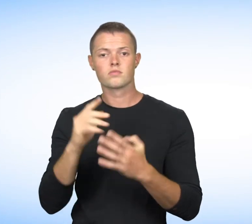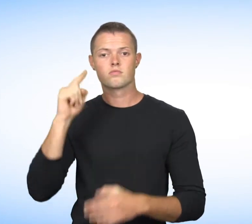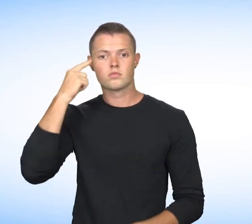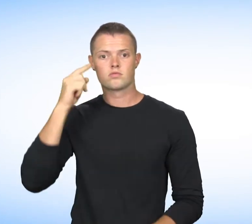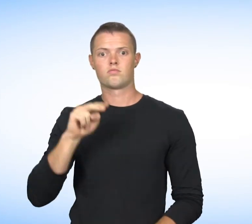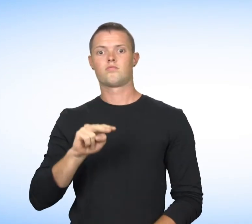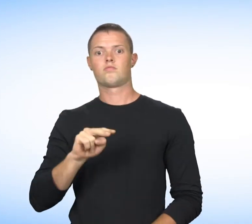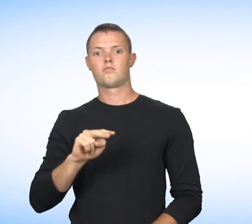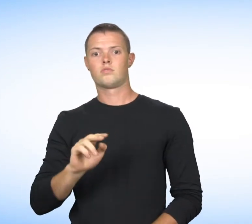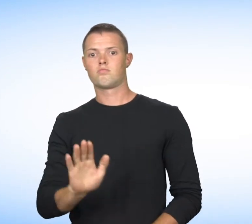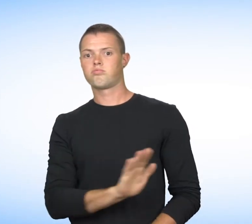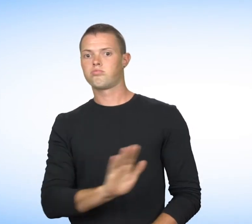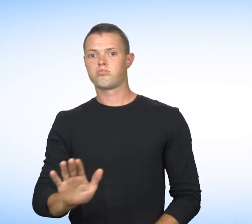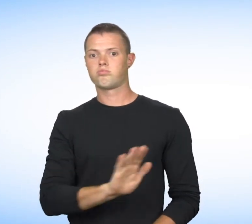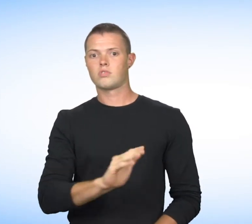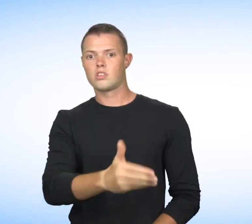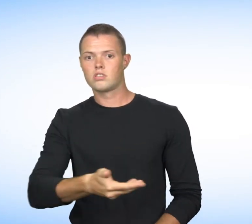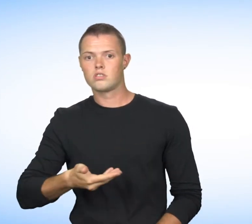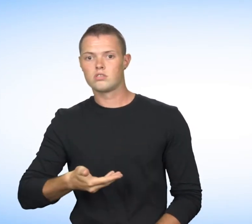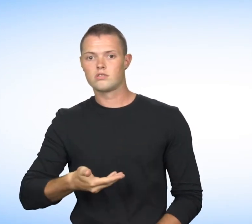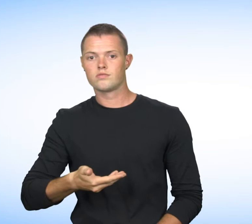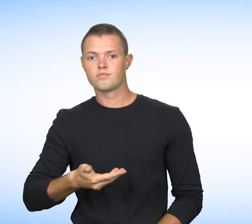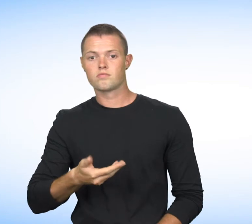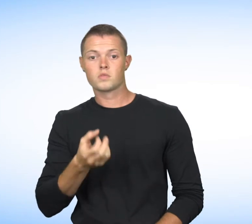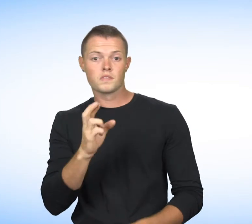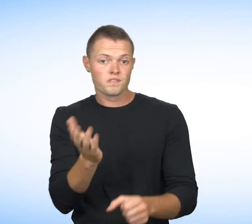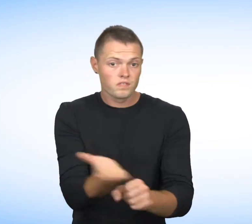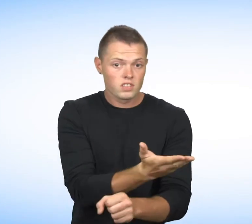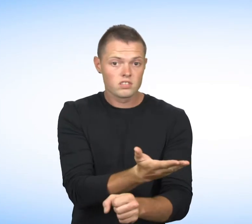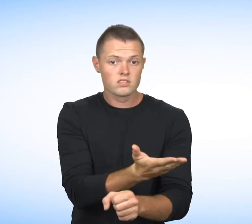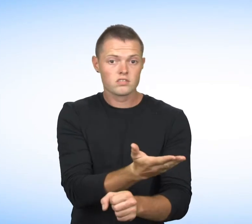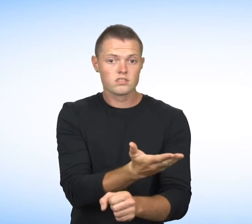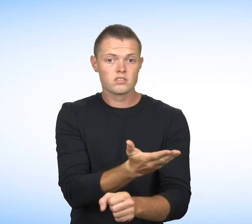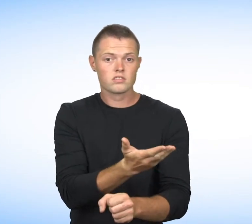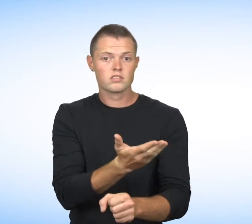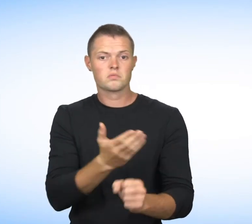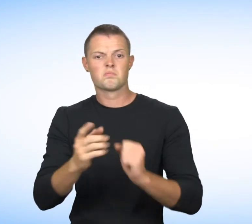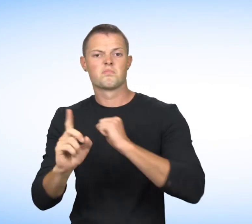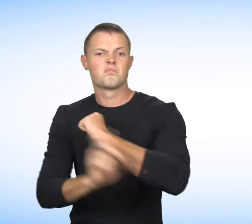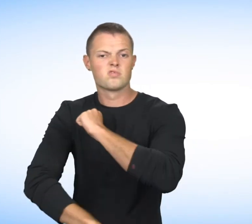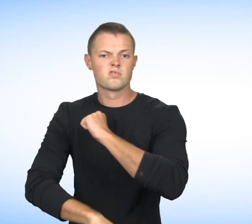person with respect to his employment on account of a previous conviction if